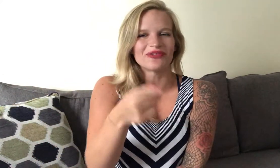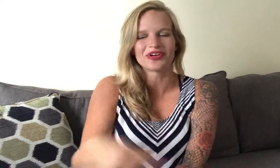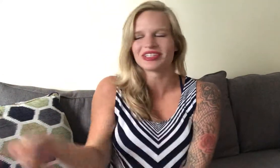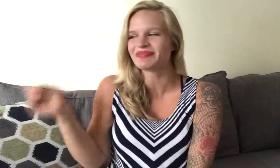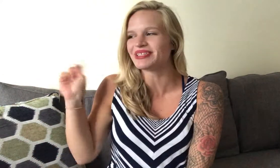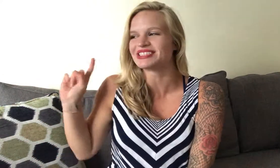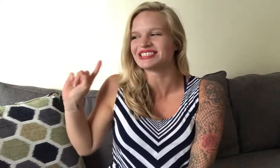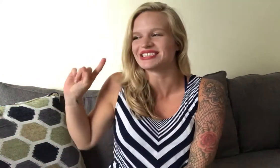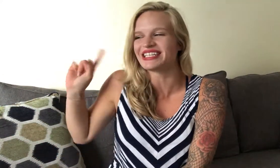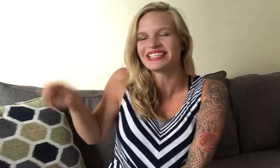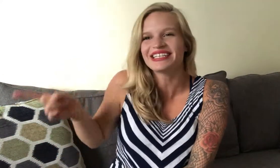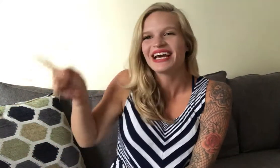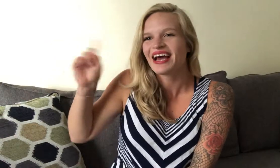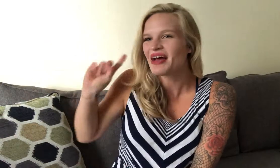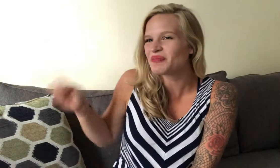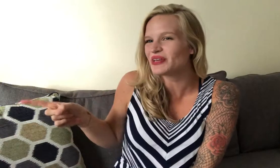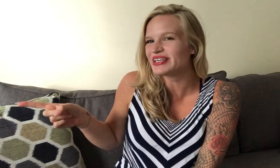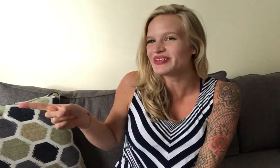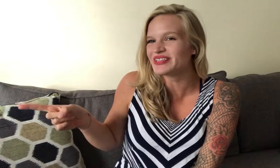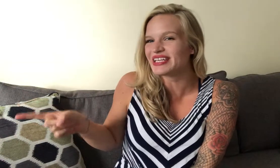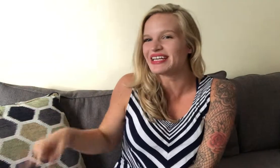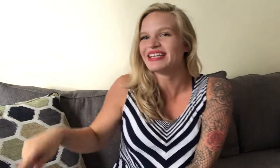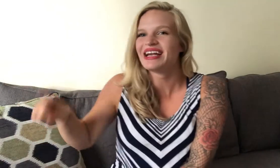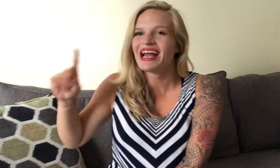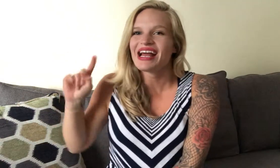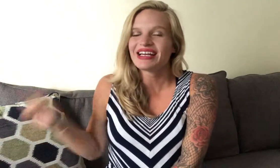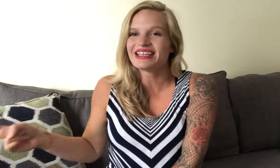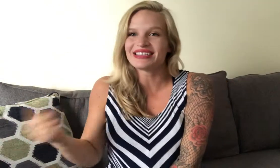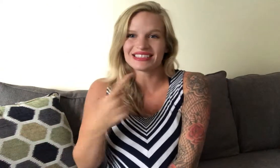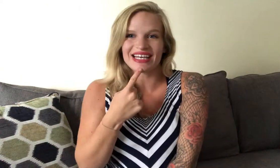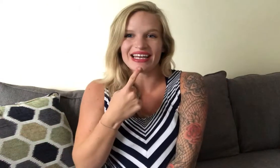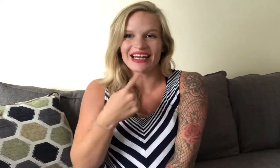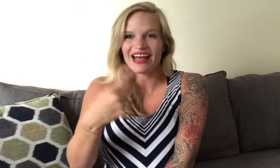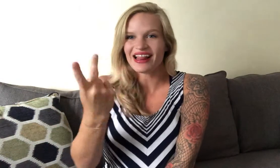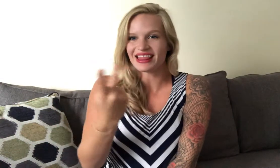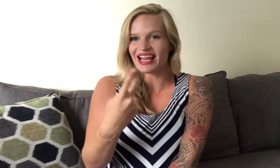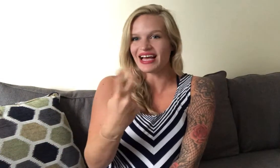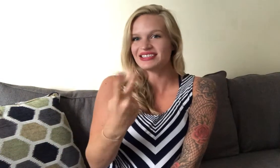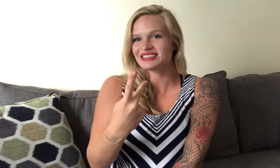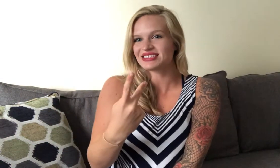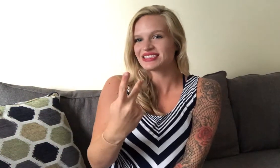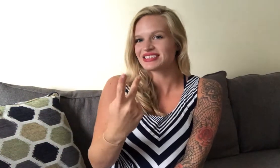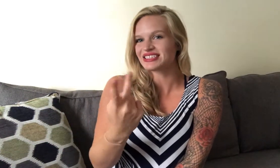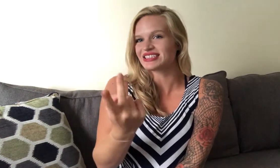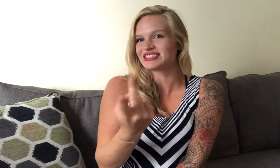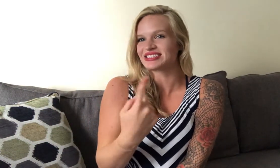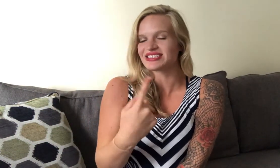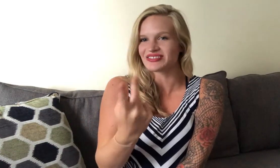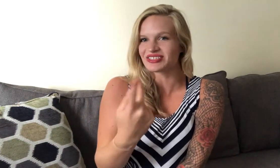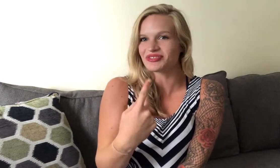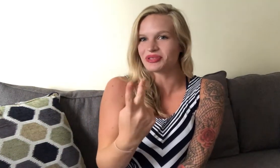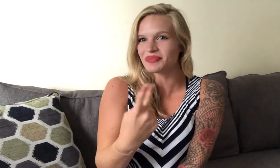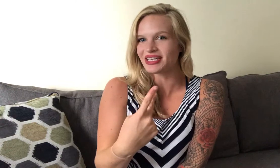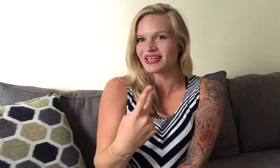forward but since she said he point over there he said let's so it's just shows you and me